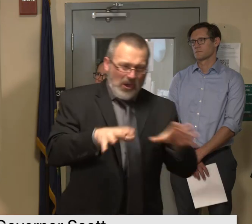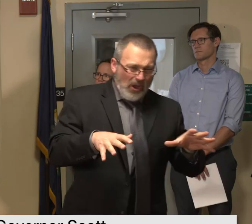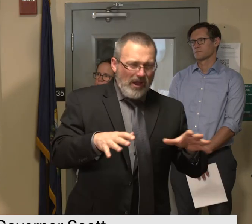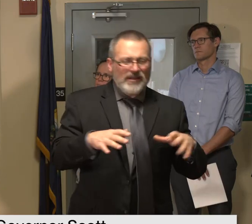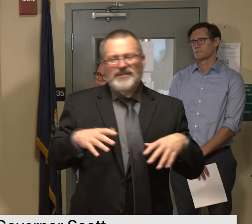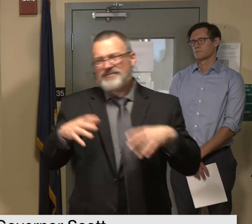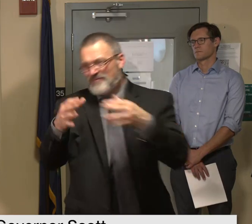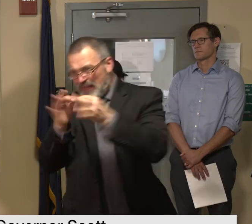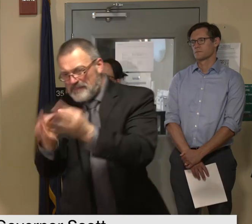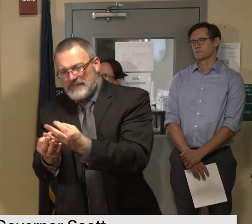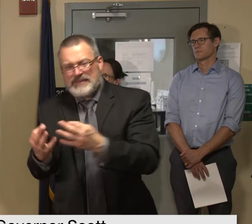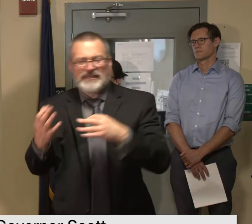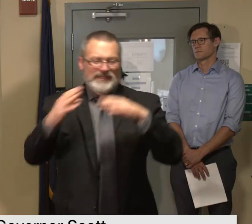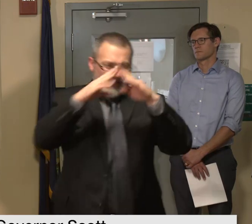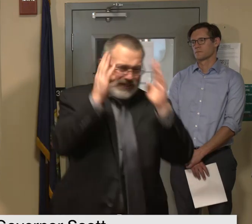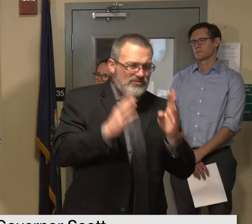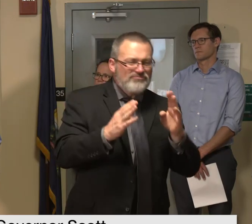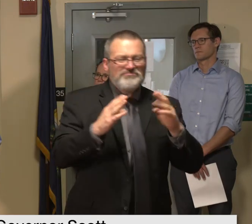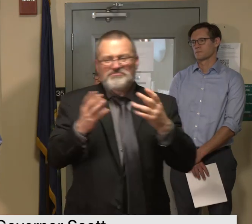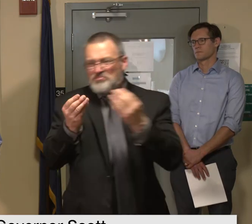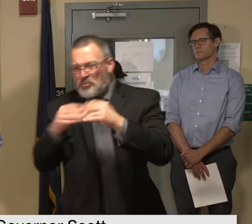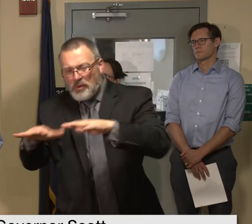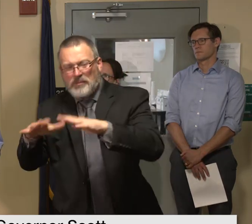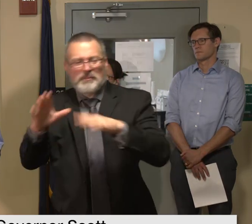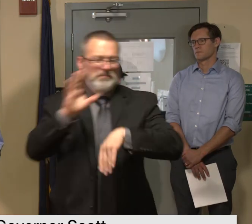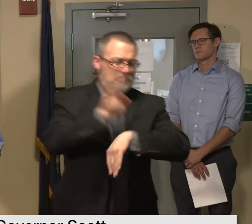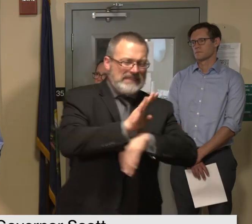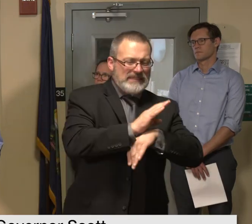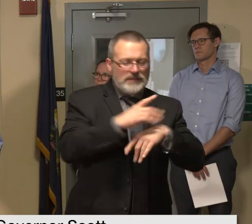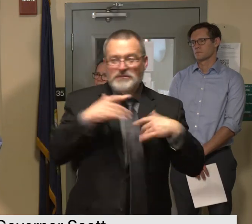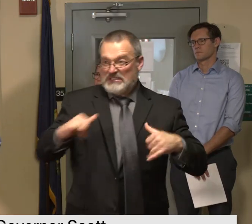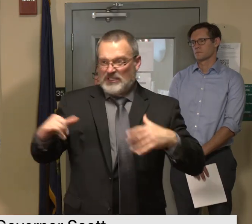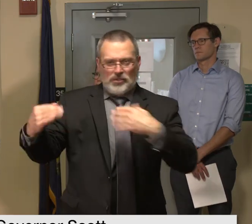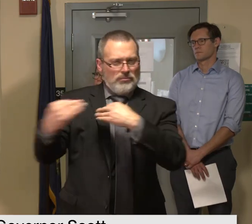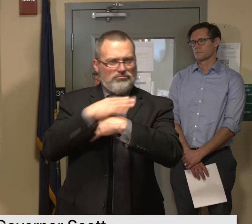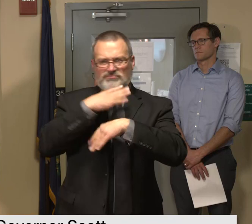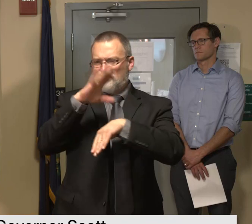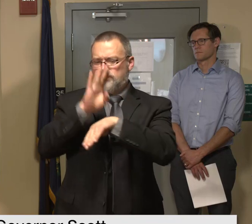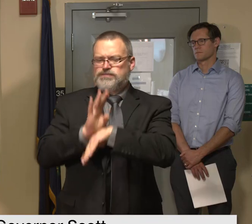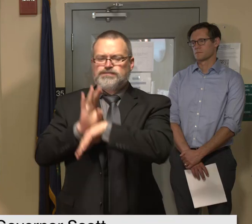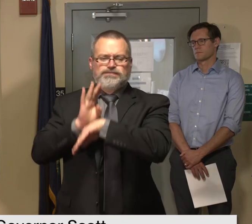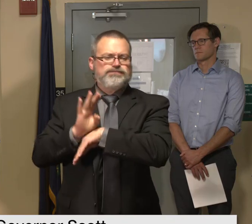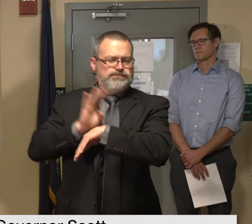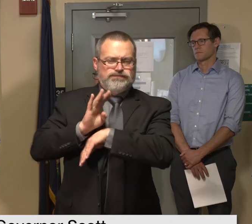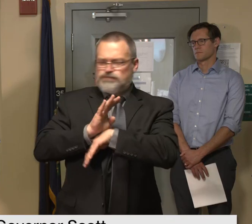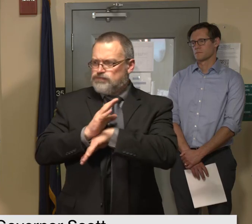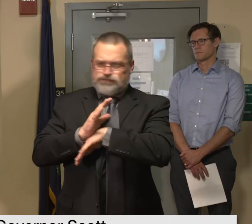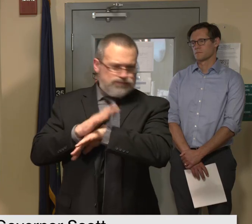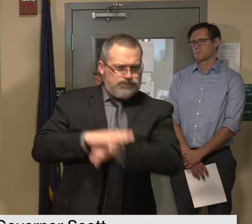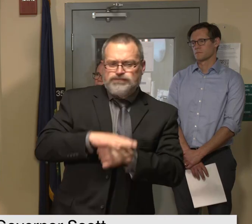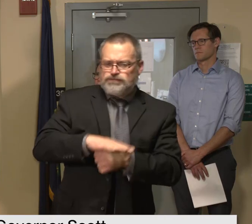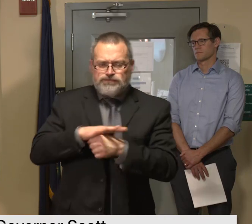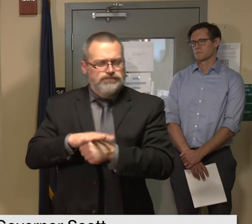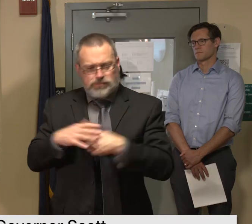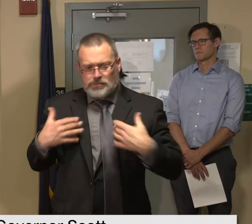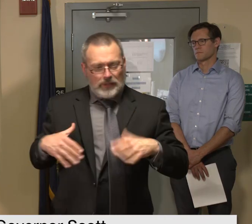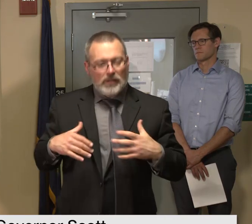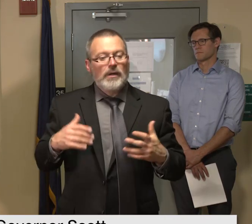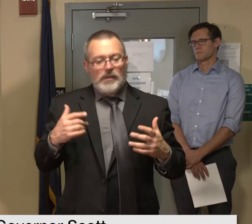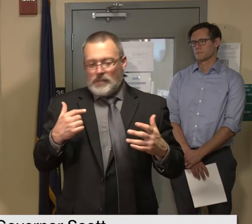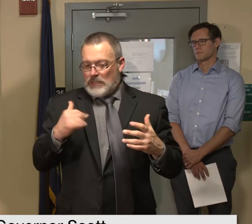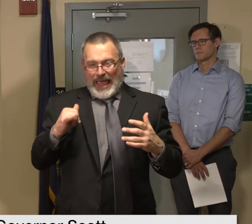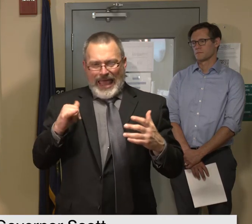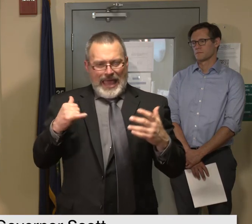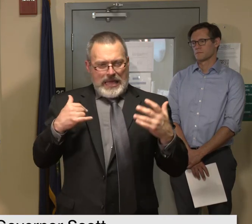or just the stress and uncertainty surrounding crises like these can take a toll on mental health